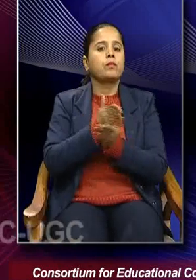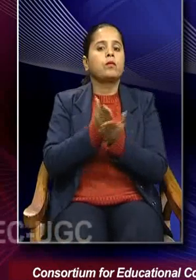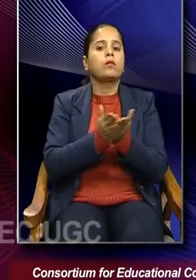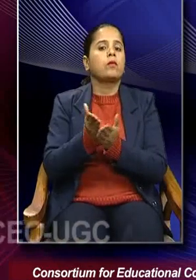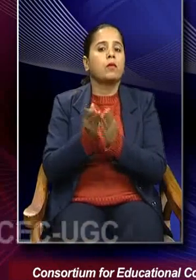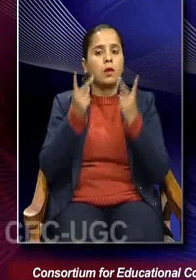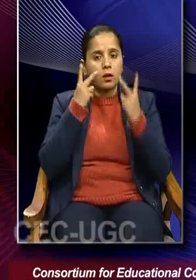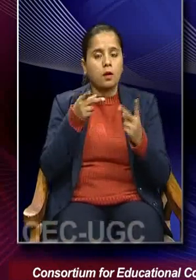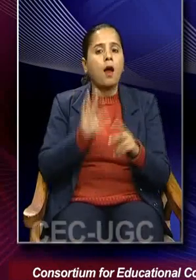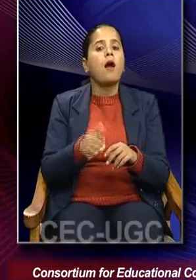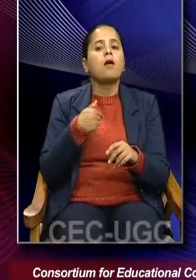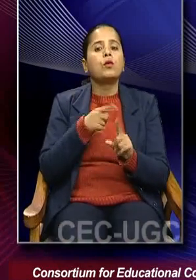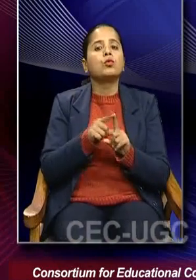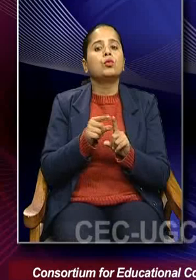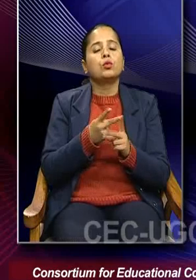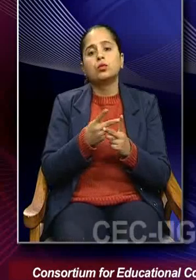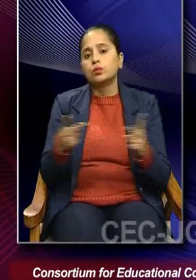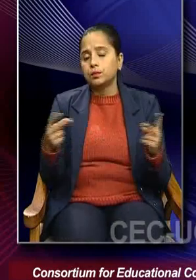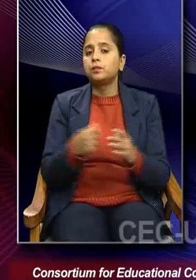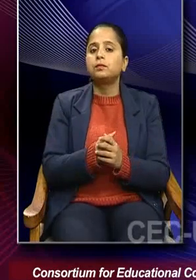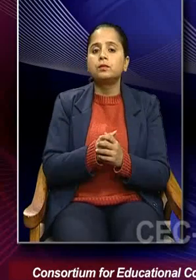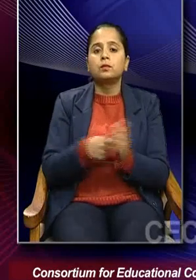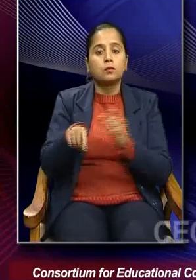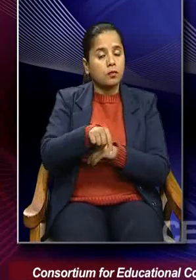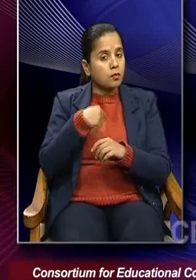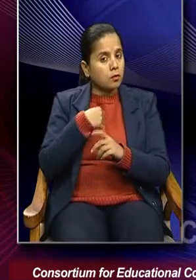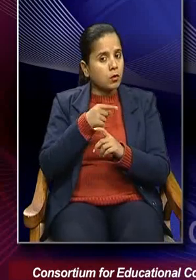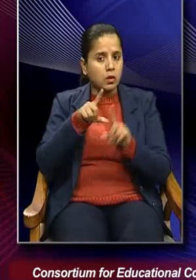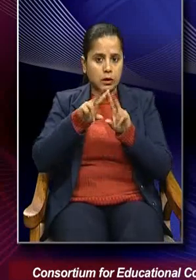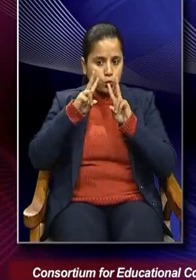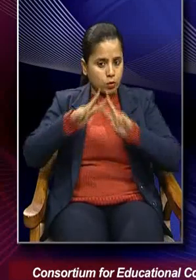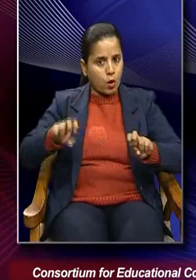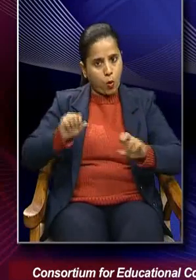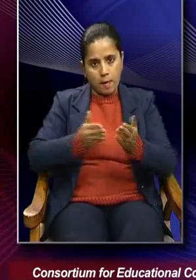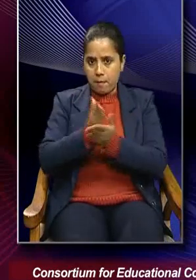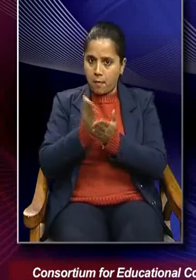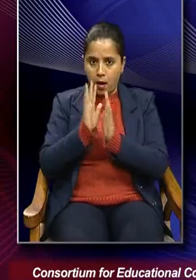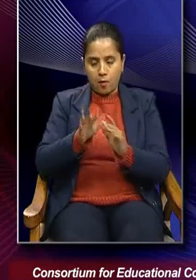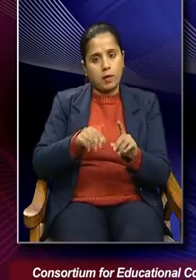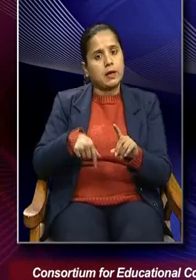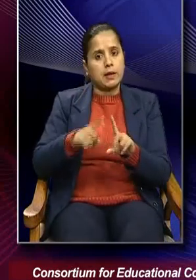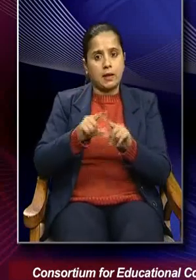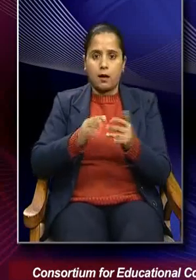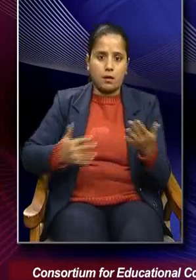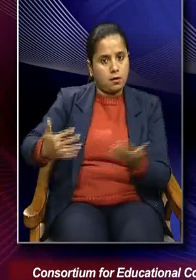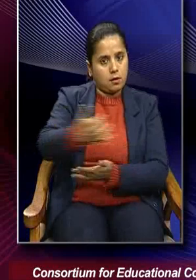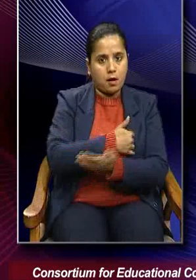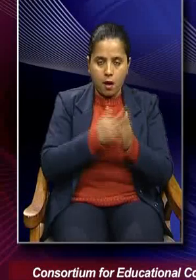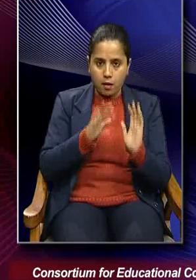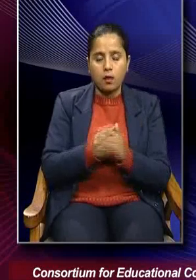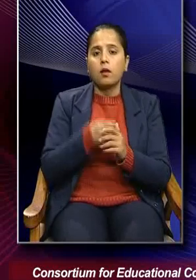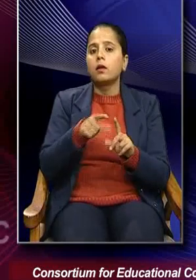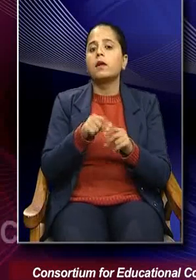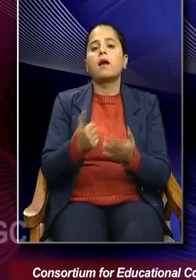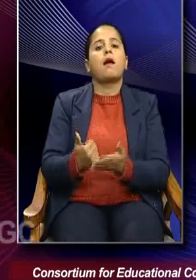method of doing research, collecting data, data that